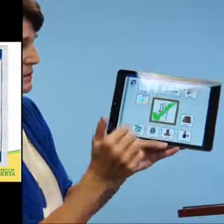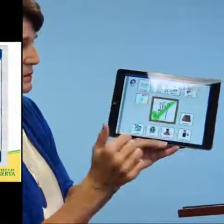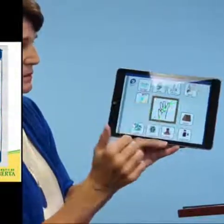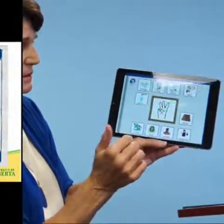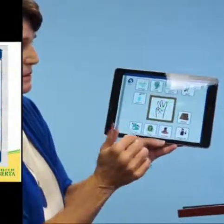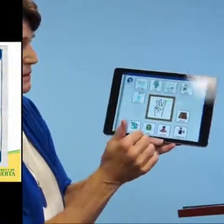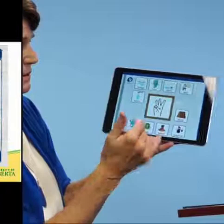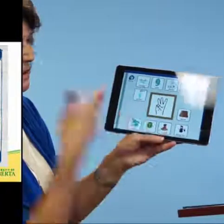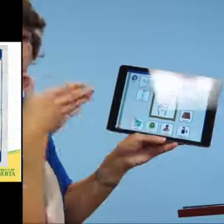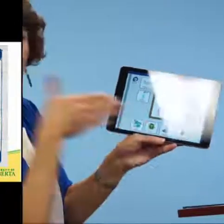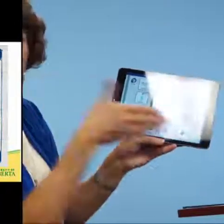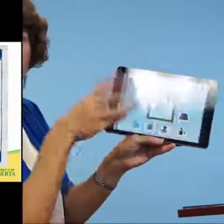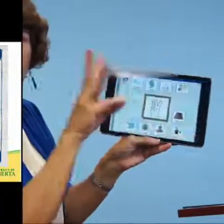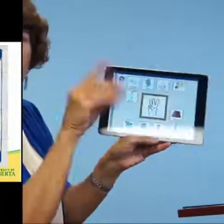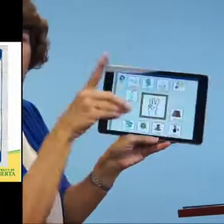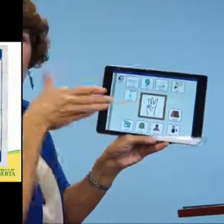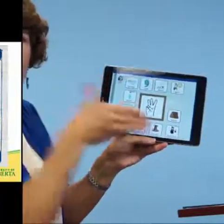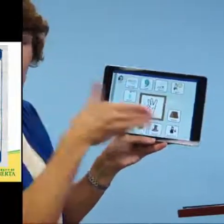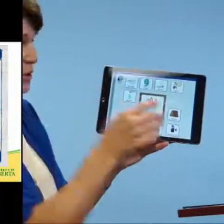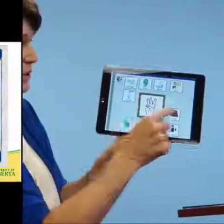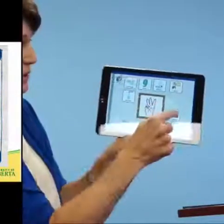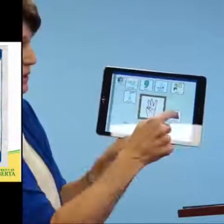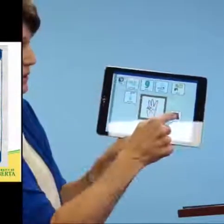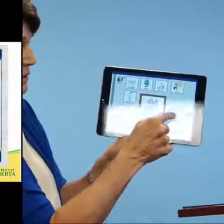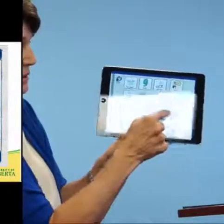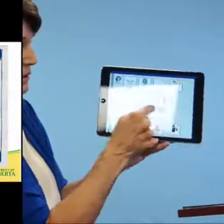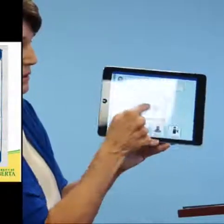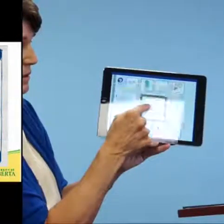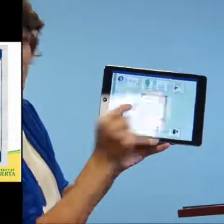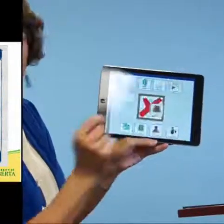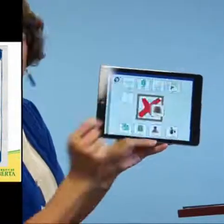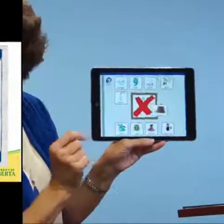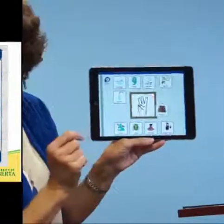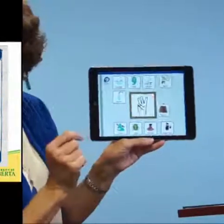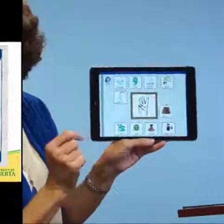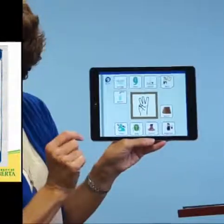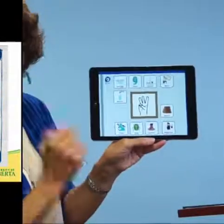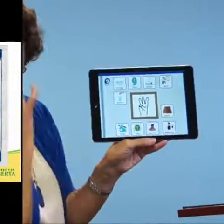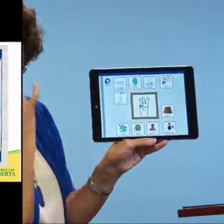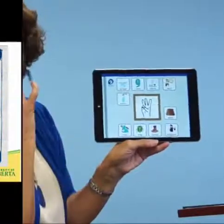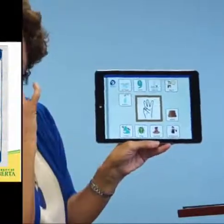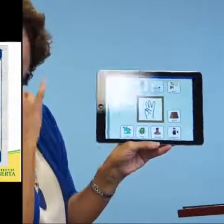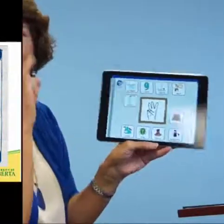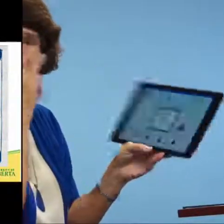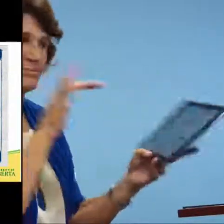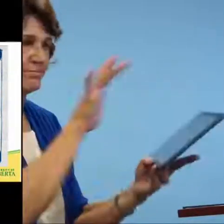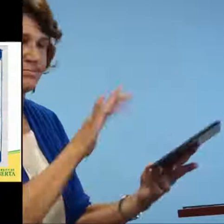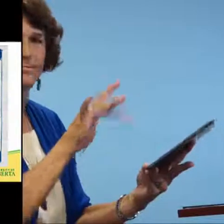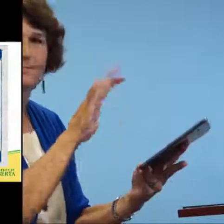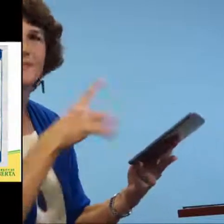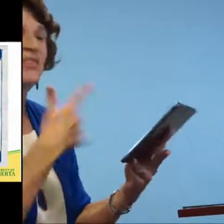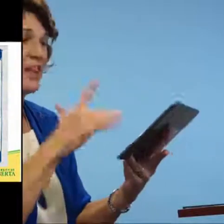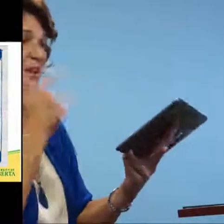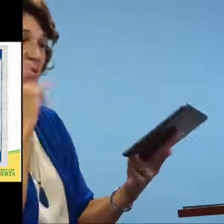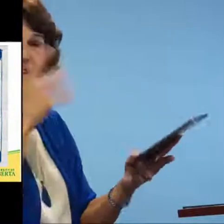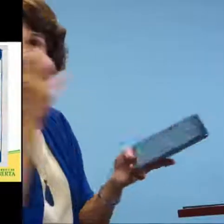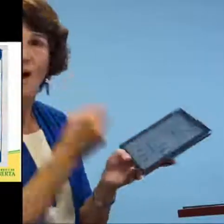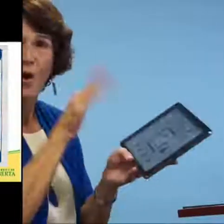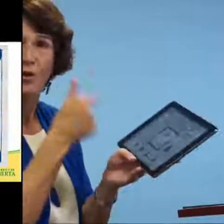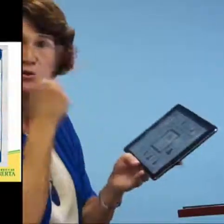the handshake. The parameters. So if I put wood in there it doesn't work. It will go back. Because it doesn't